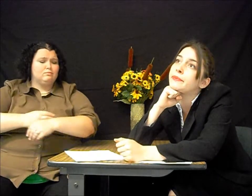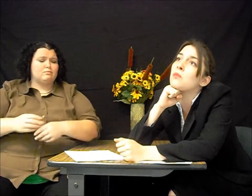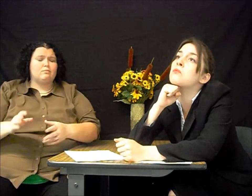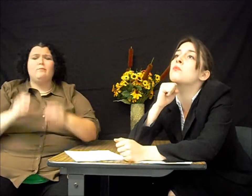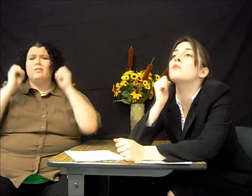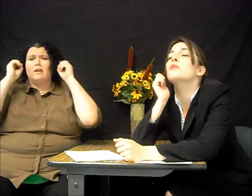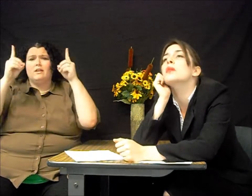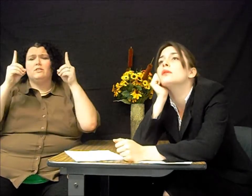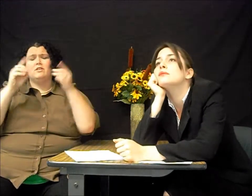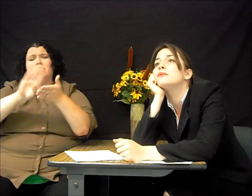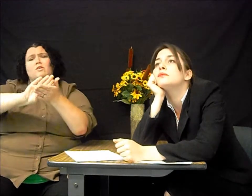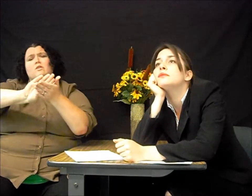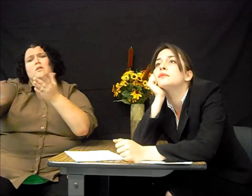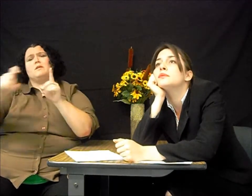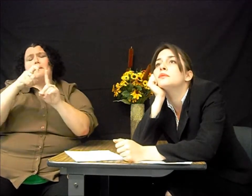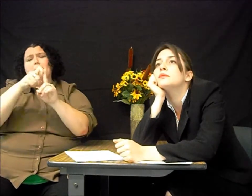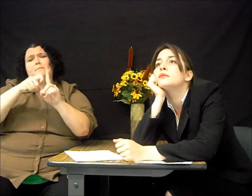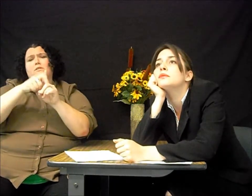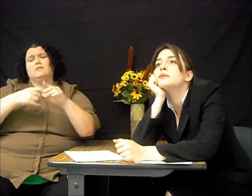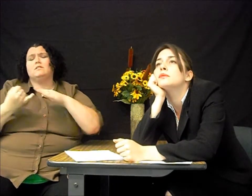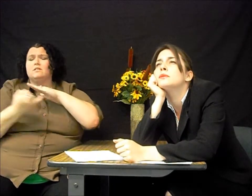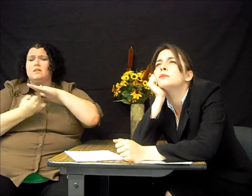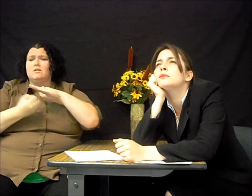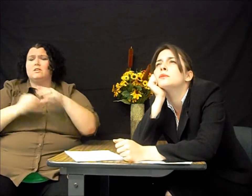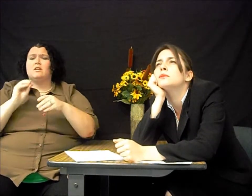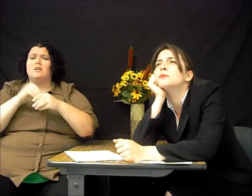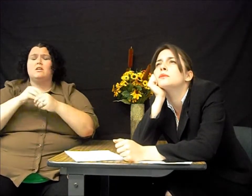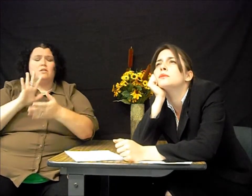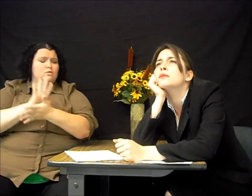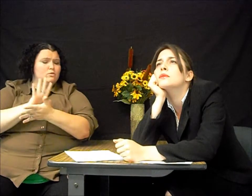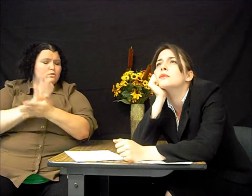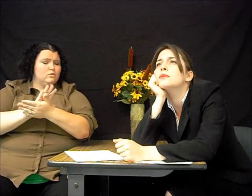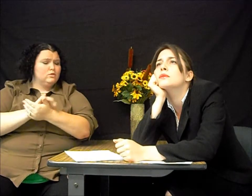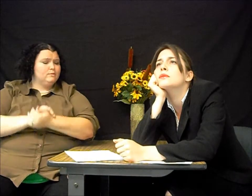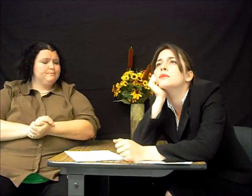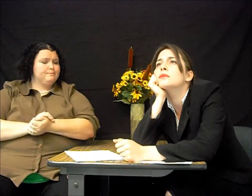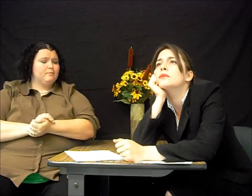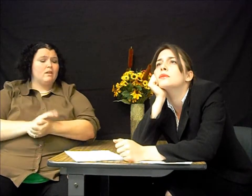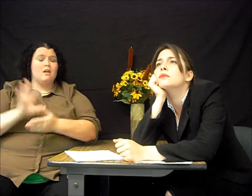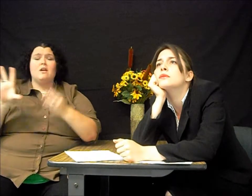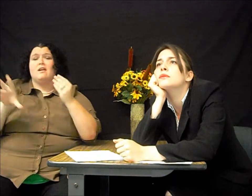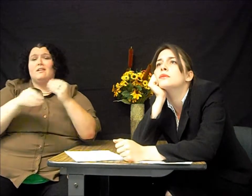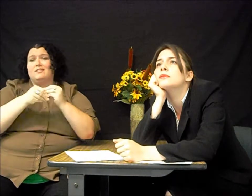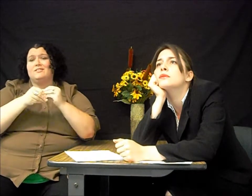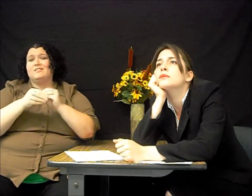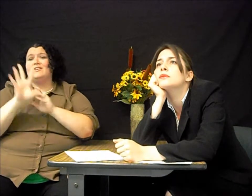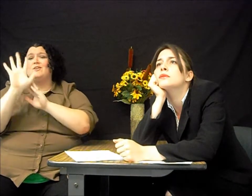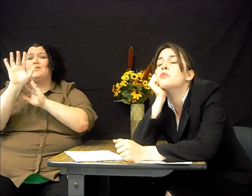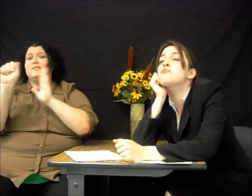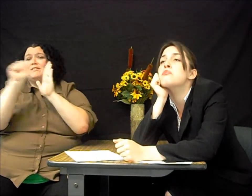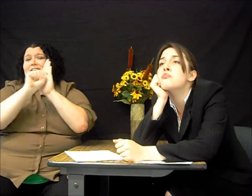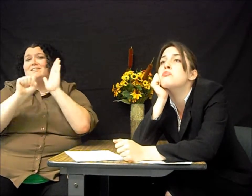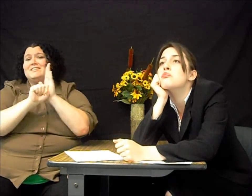We have made strides through education to eliminate bullying and isolation in school.